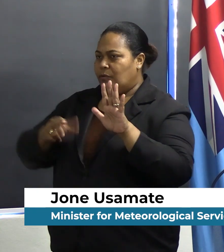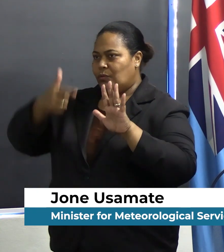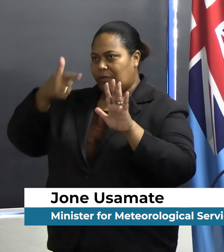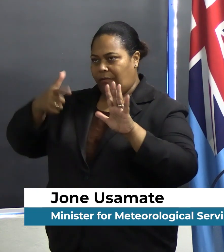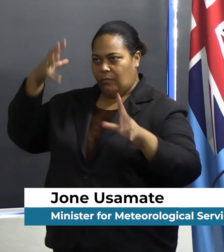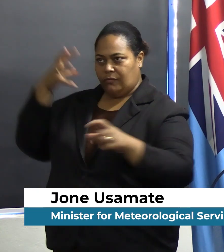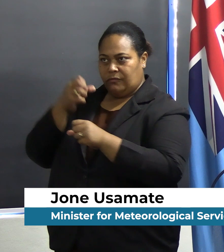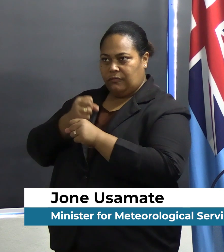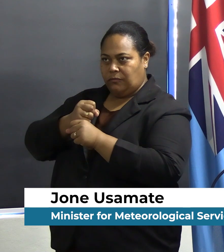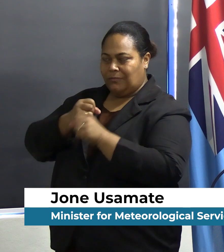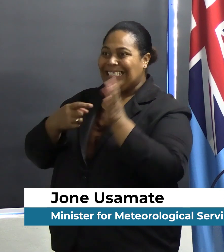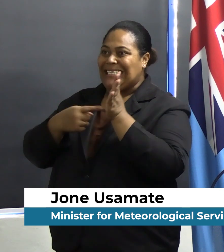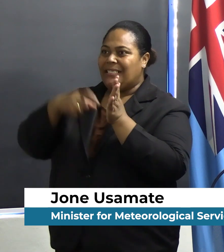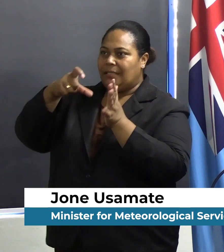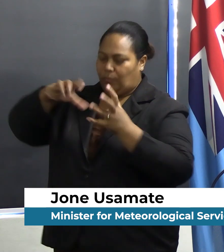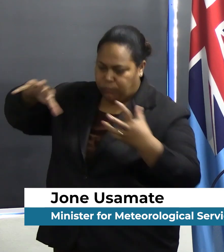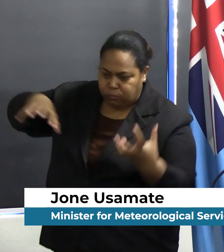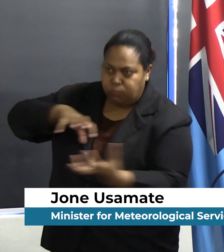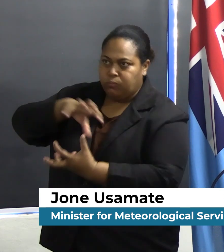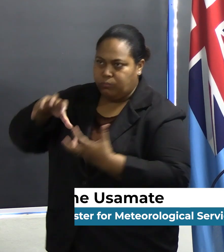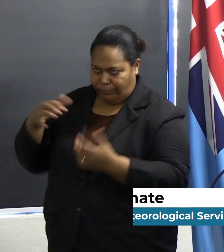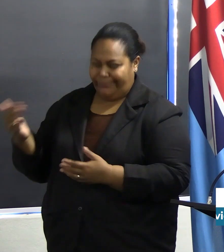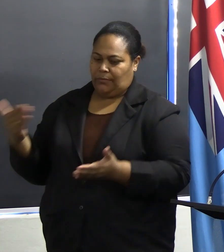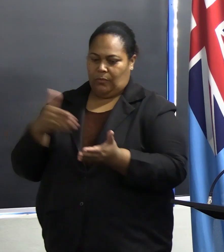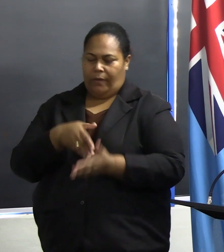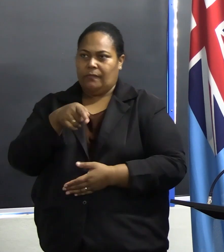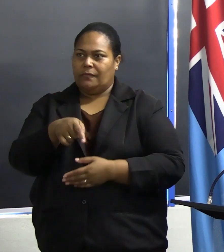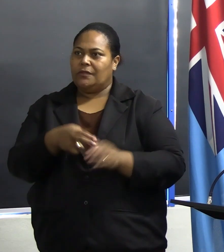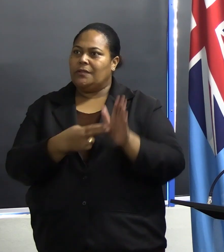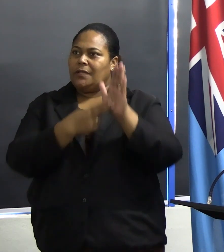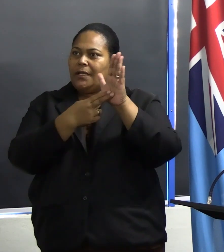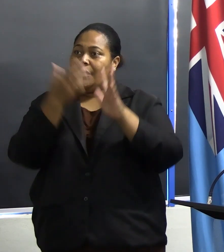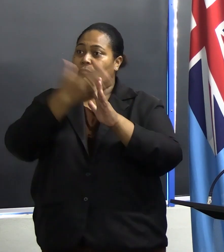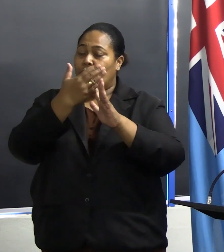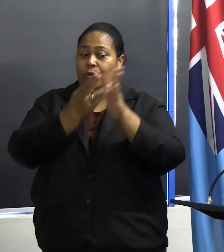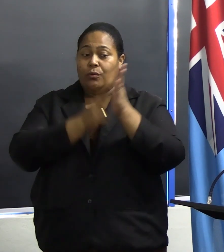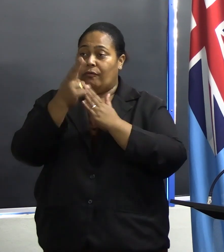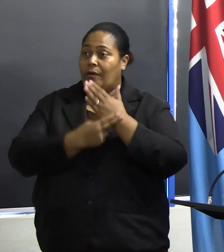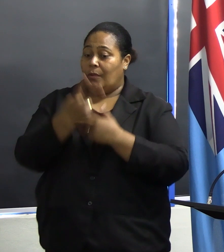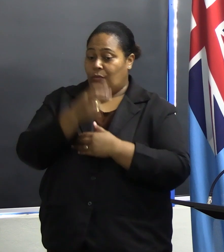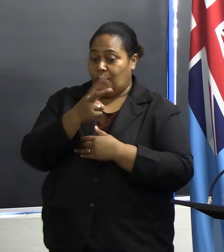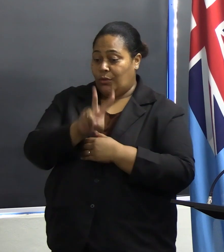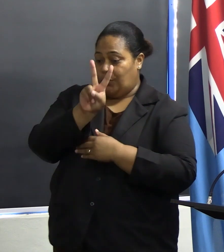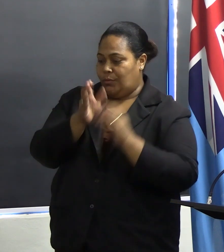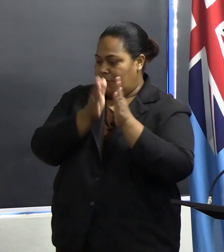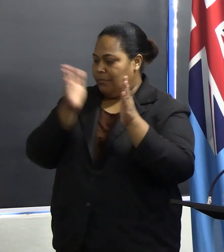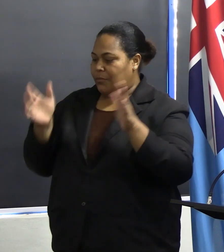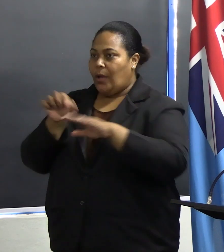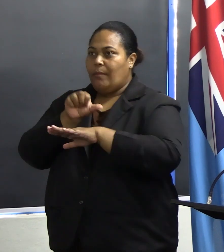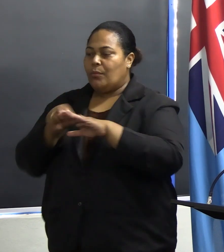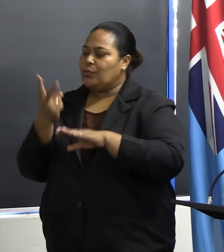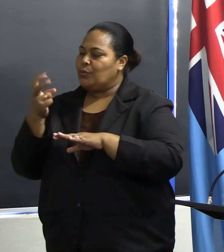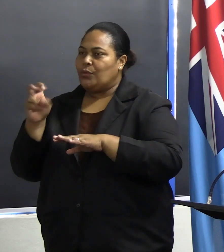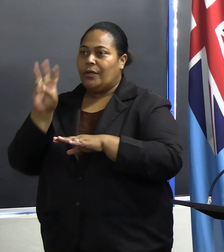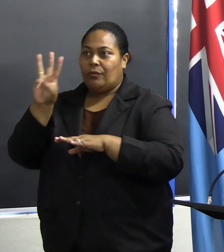cyclones are likely to affect the RSMC Nadi region between November 2022 to April 2023.